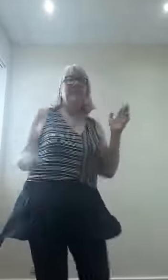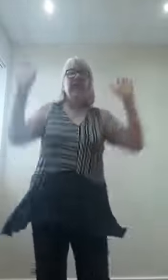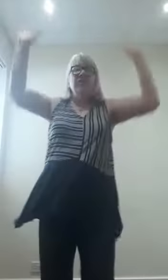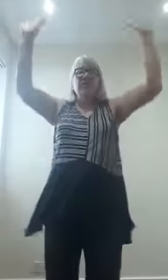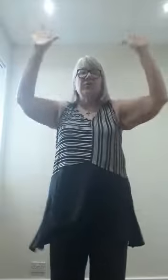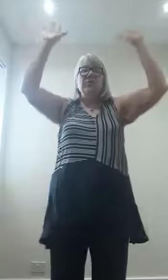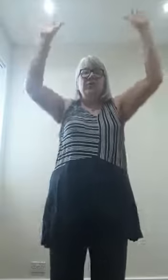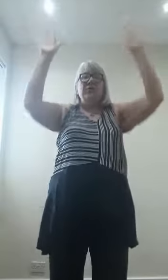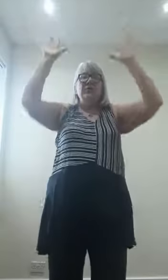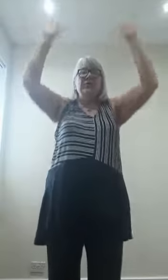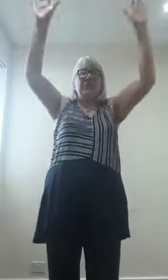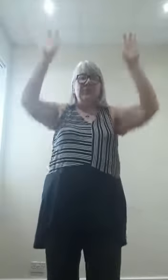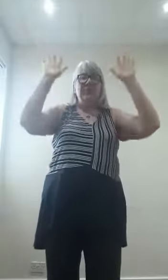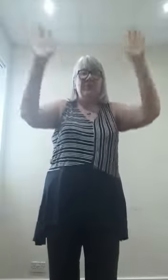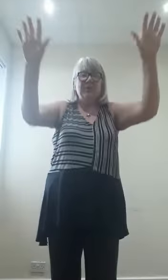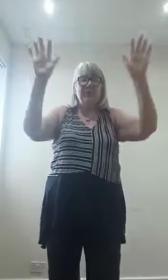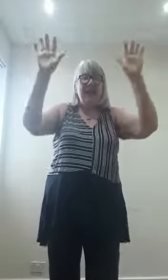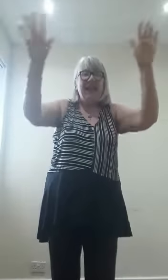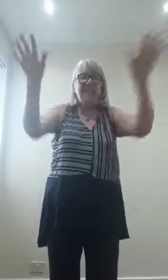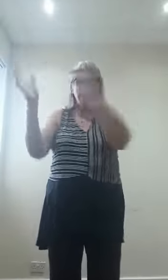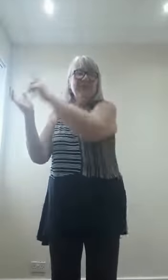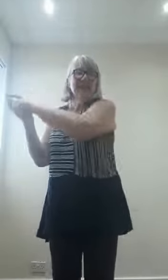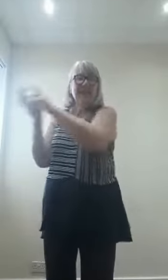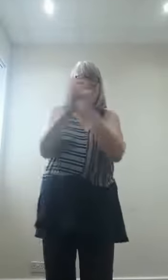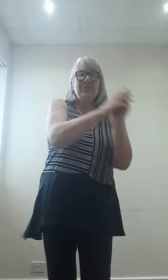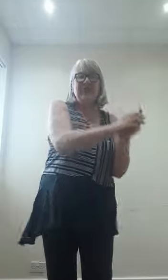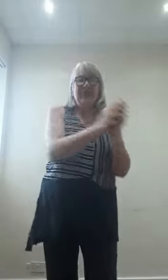Do, do, do, push pineapple, shake a tree.